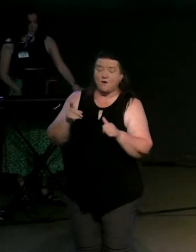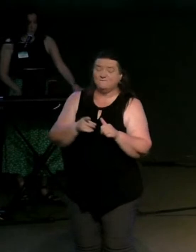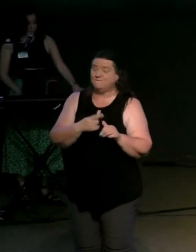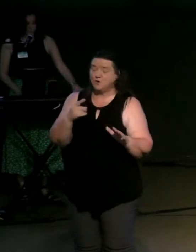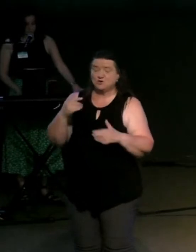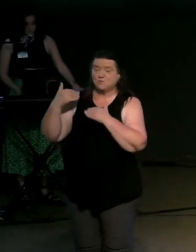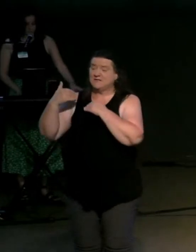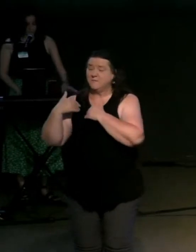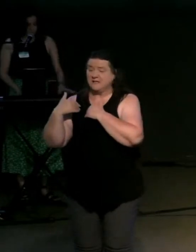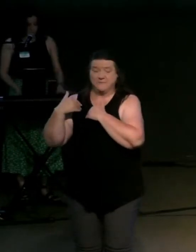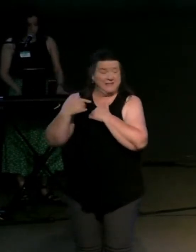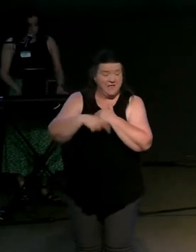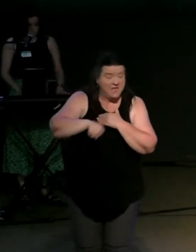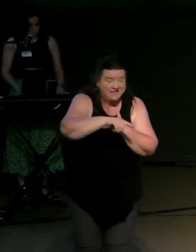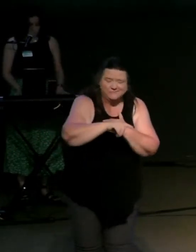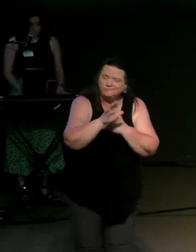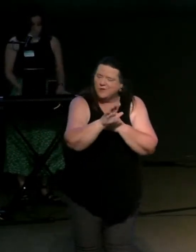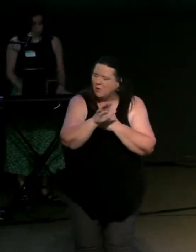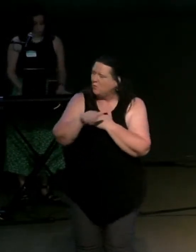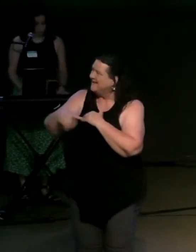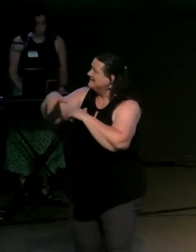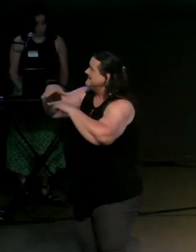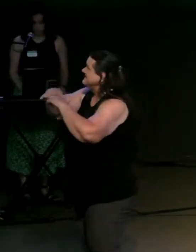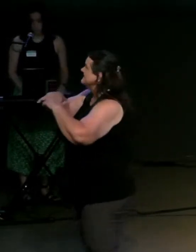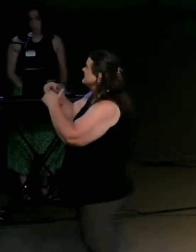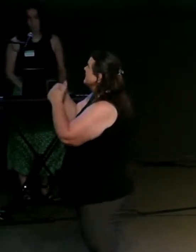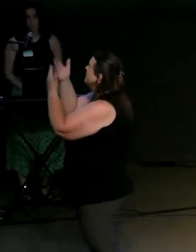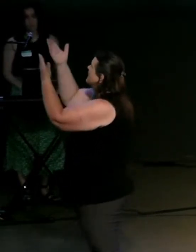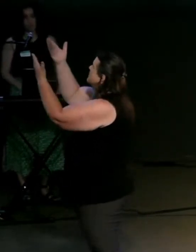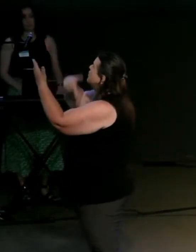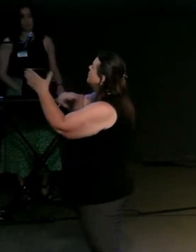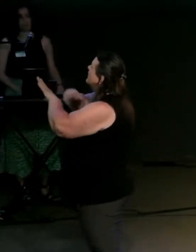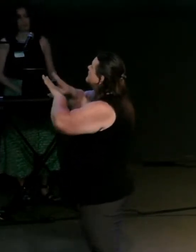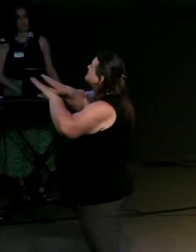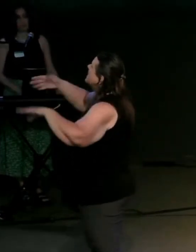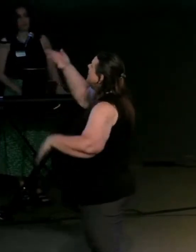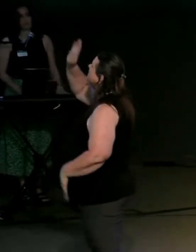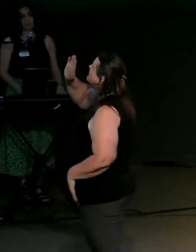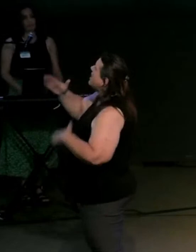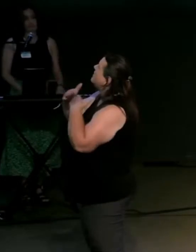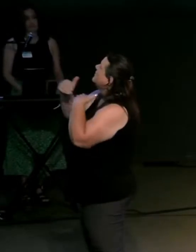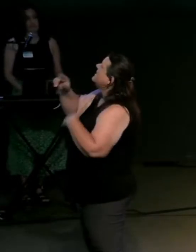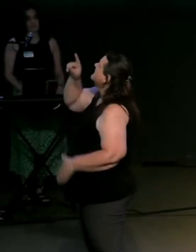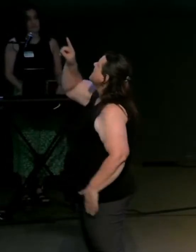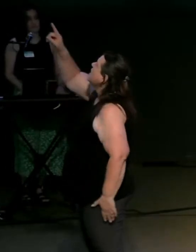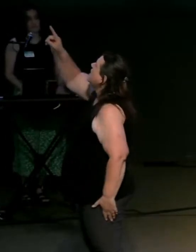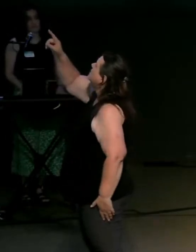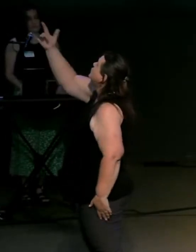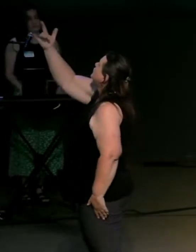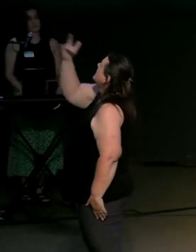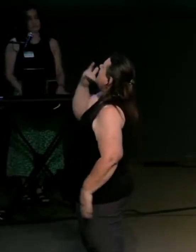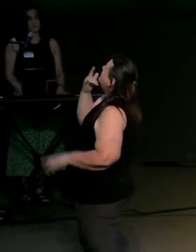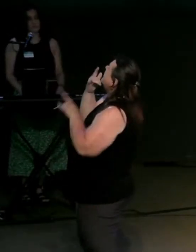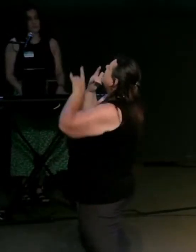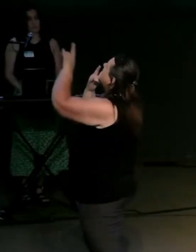is to sit in that piece of knowing that we are a child of god and we've been called to love him